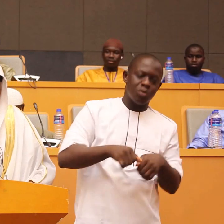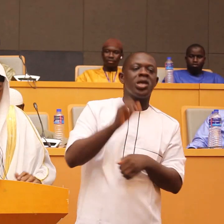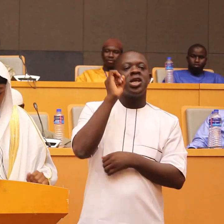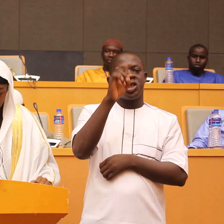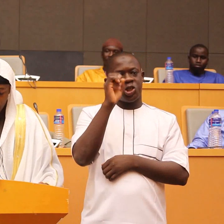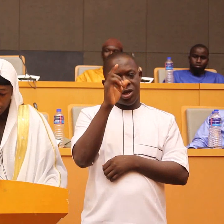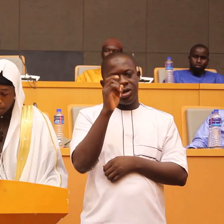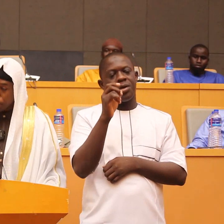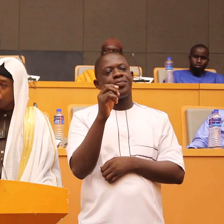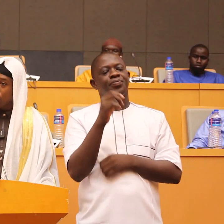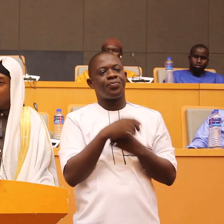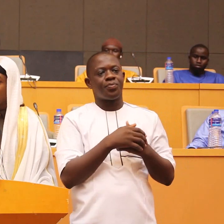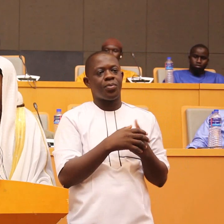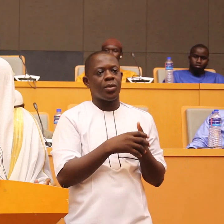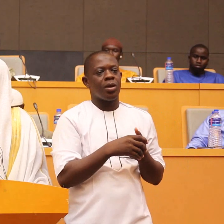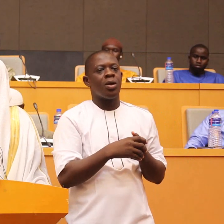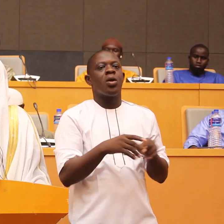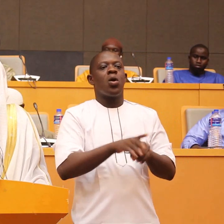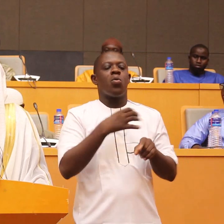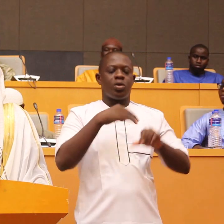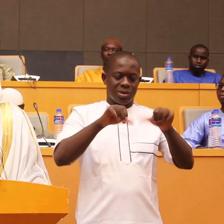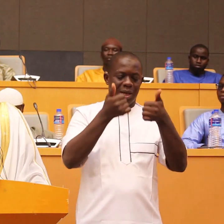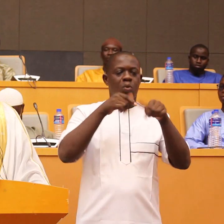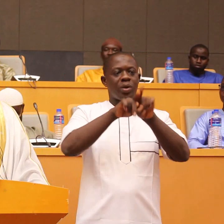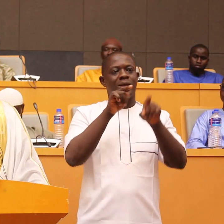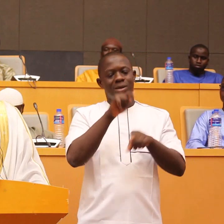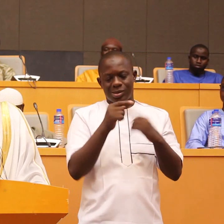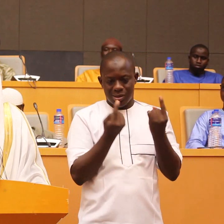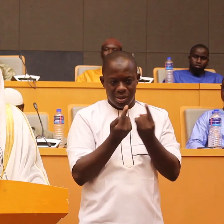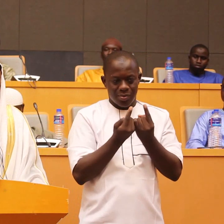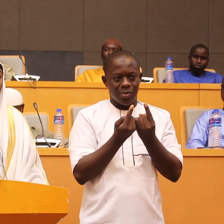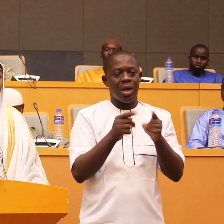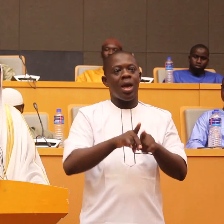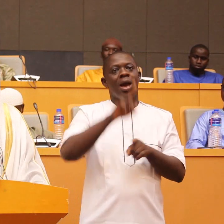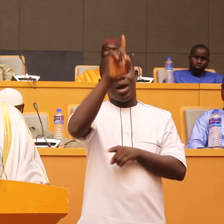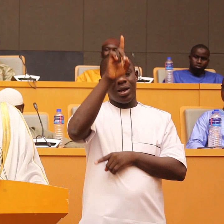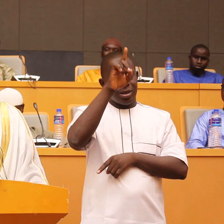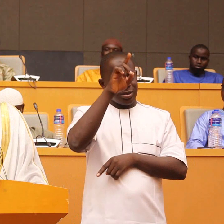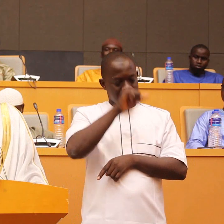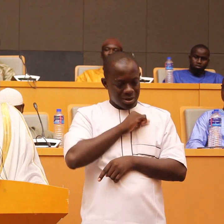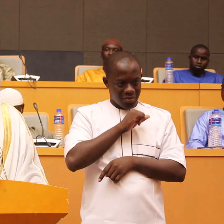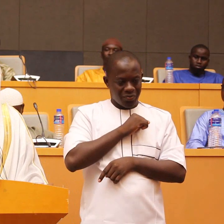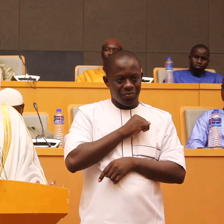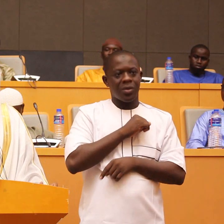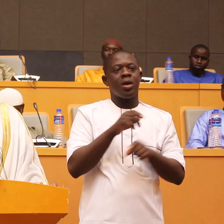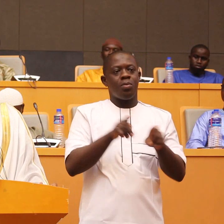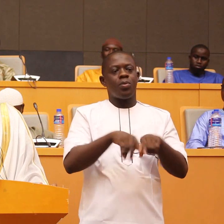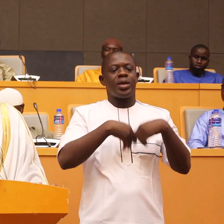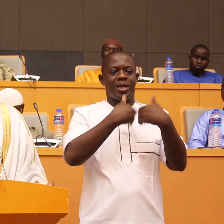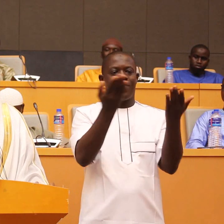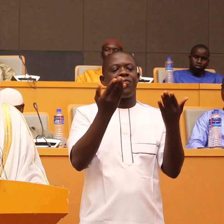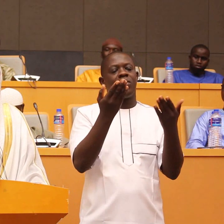ahibbati fillah we're gonna start with this Allah subhanahu wa ta'ala has